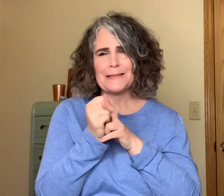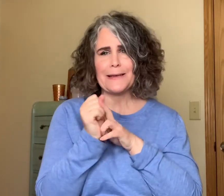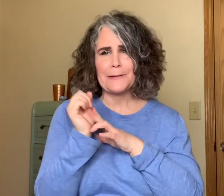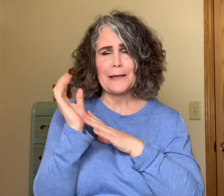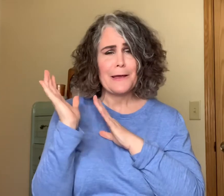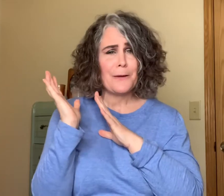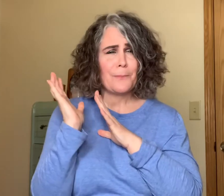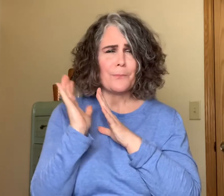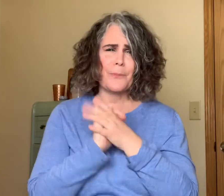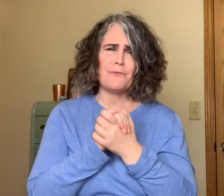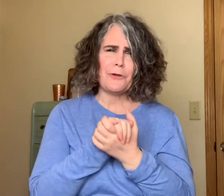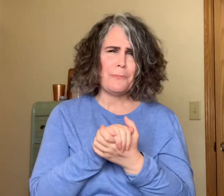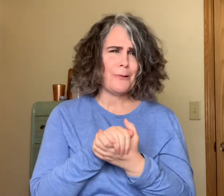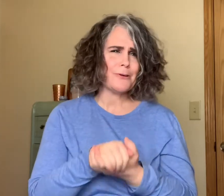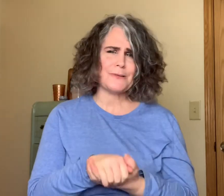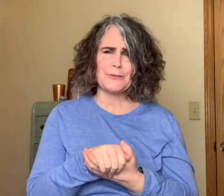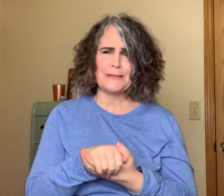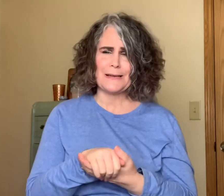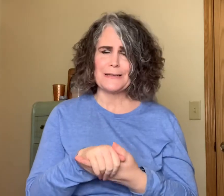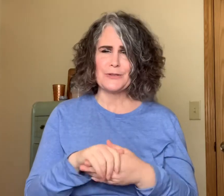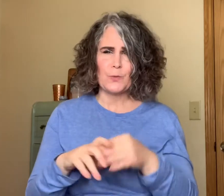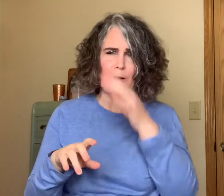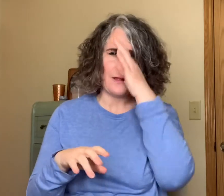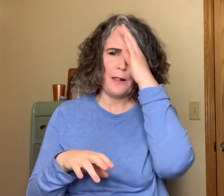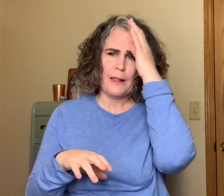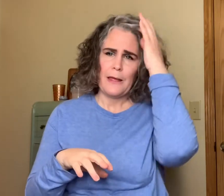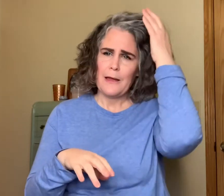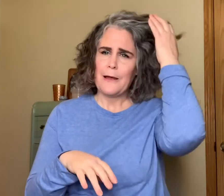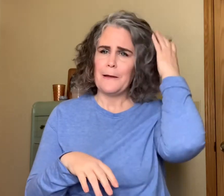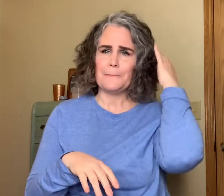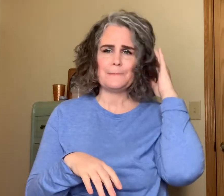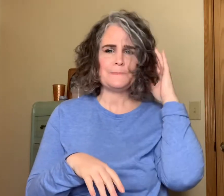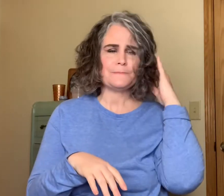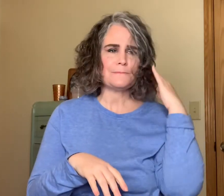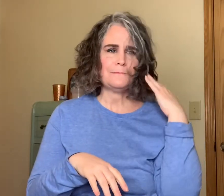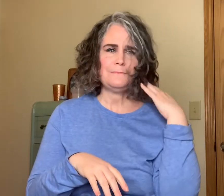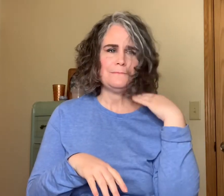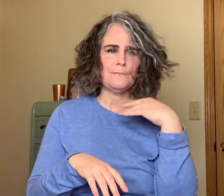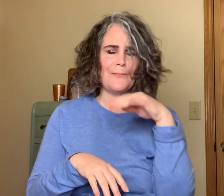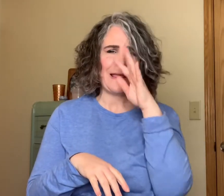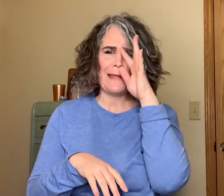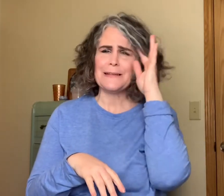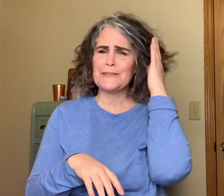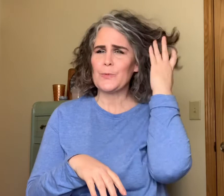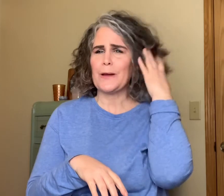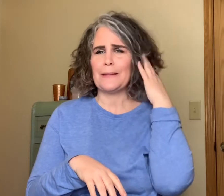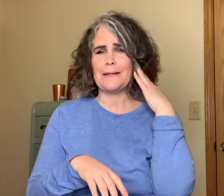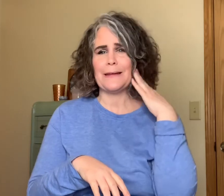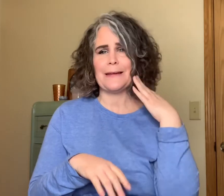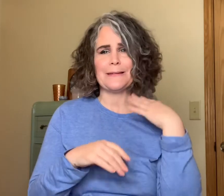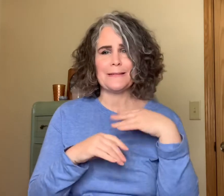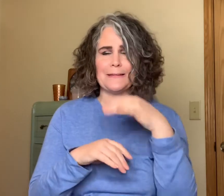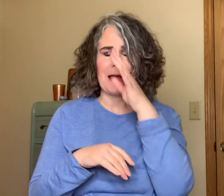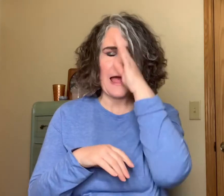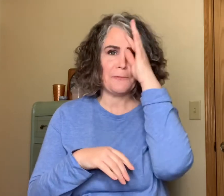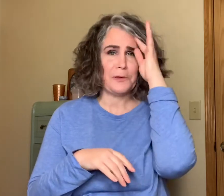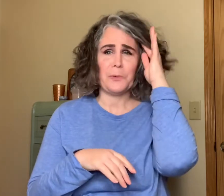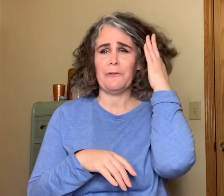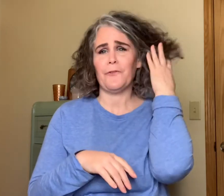but very personal scent as well um that is one that I would wear for